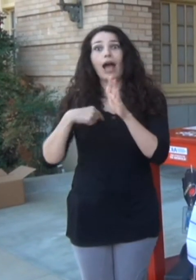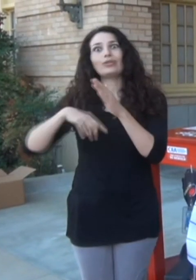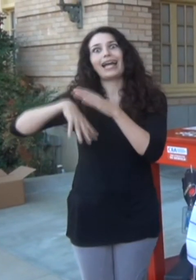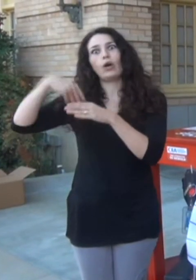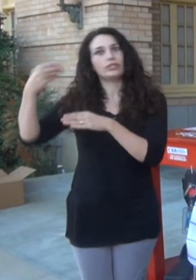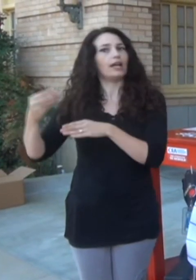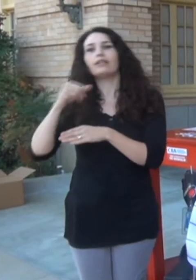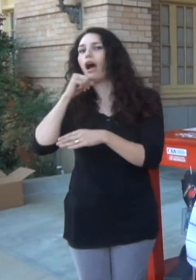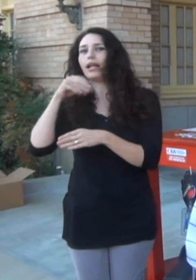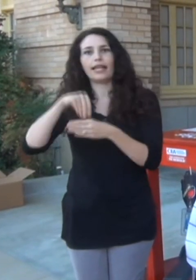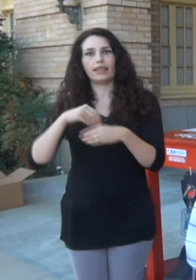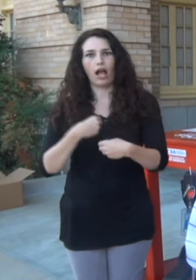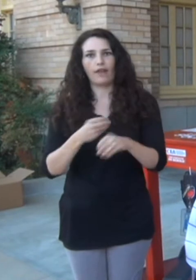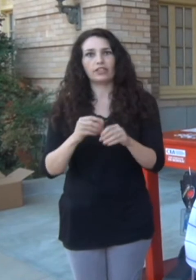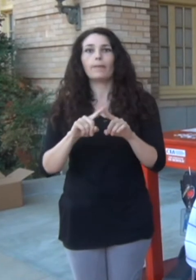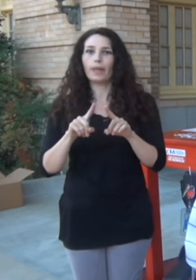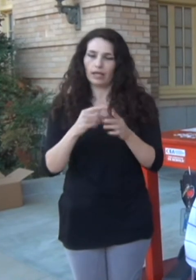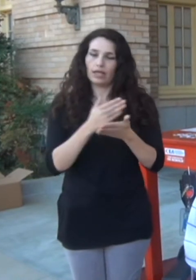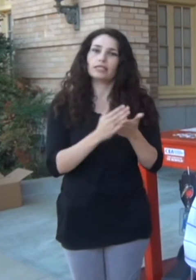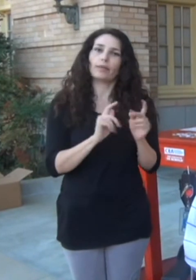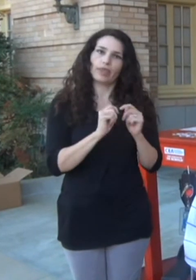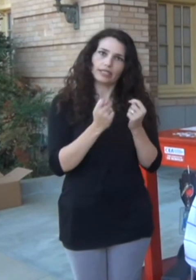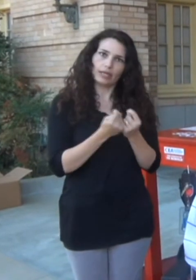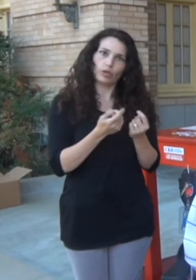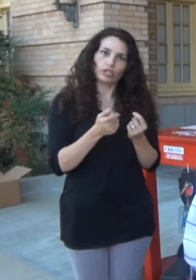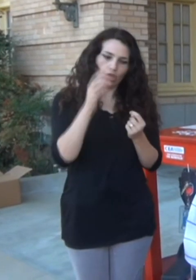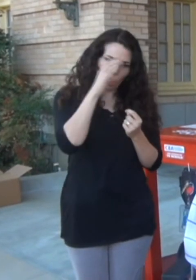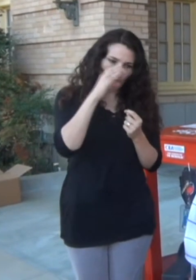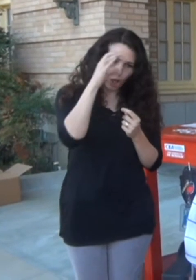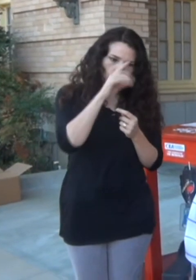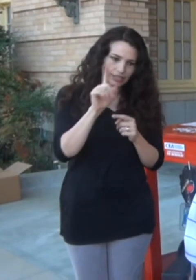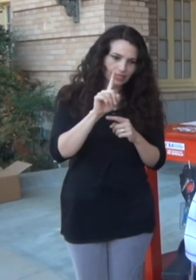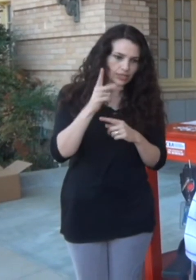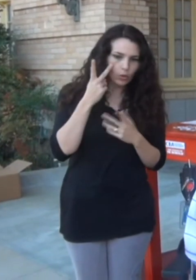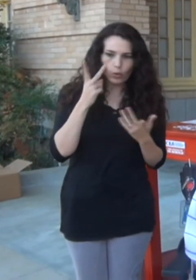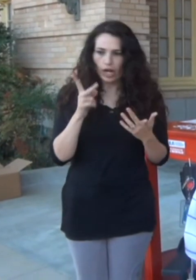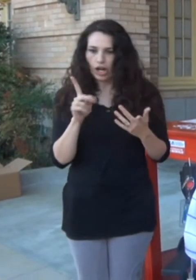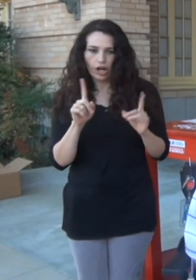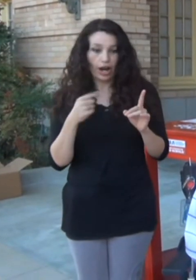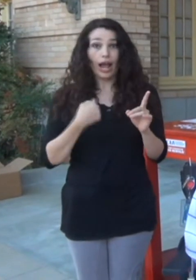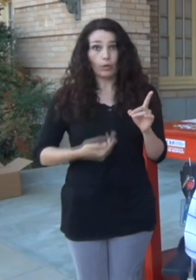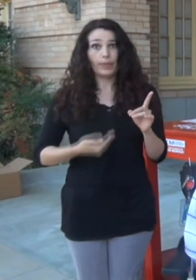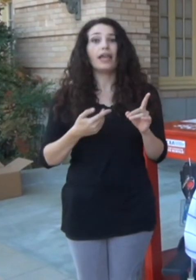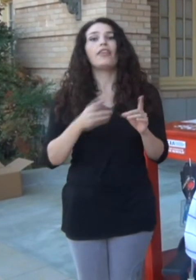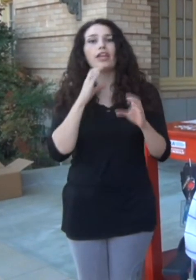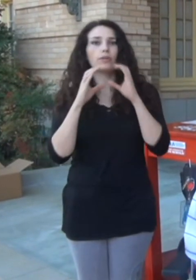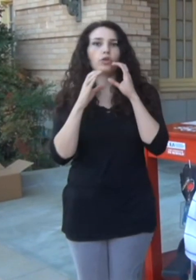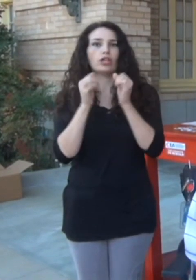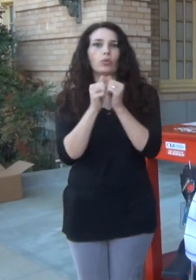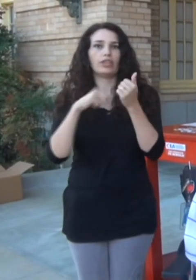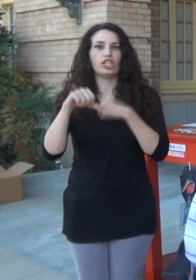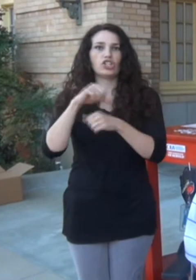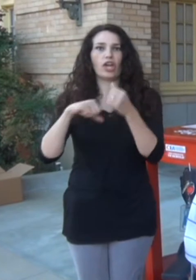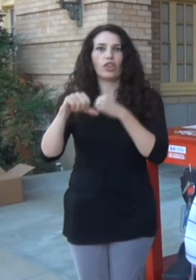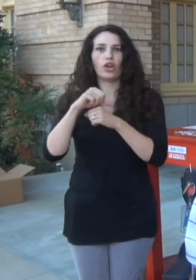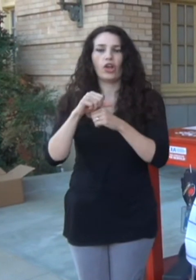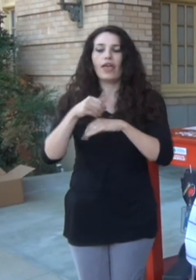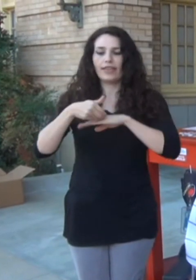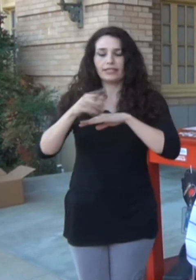office, but some of my team were there. So they went and looked to see where I would be, and then they communicated with each other, sent two people downstairs